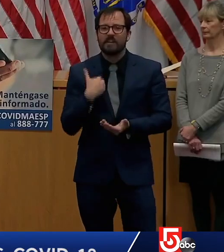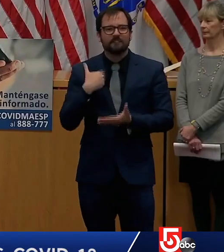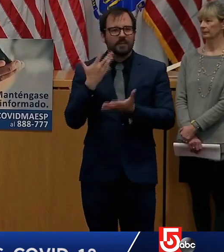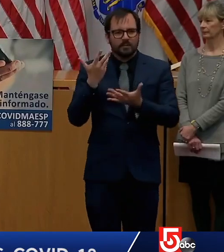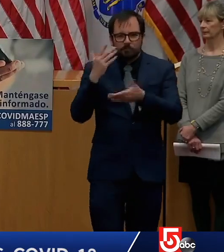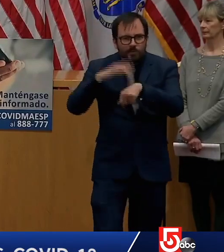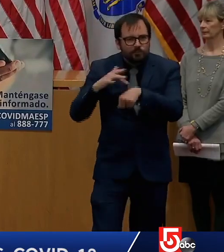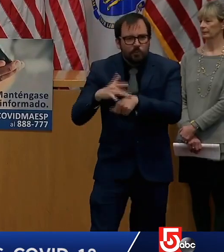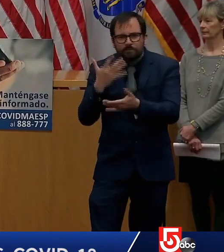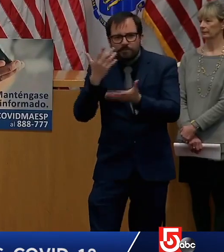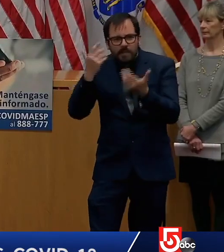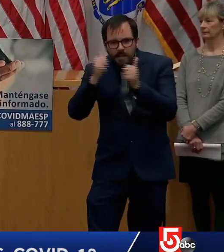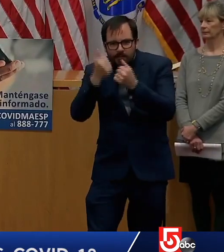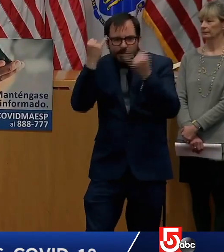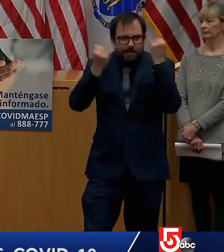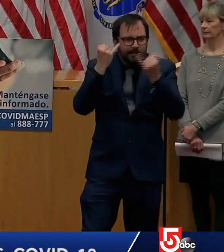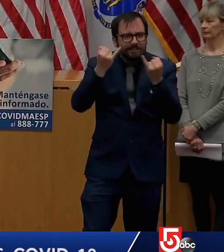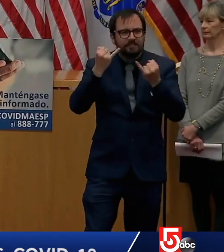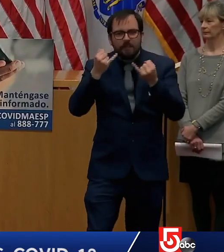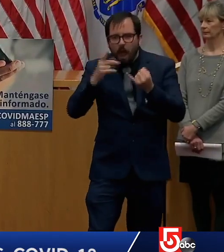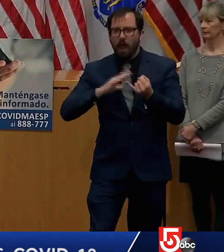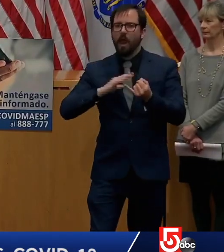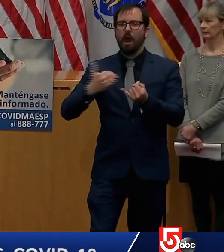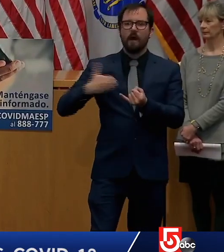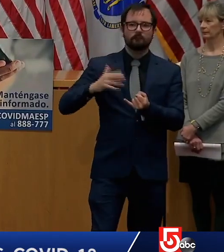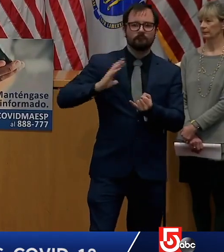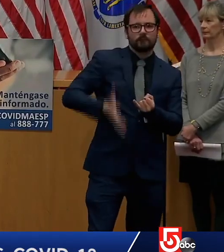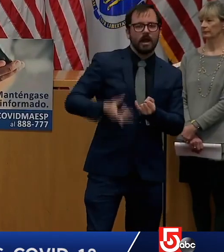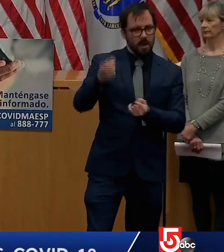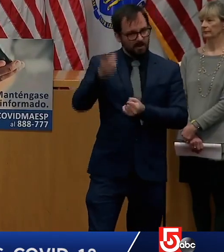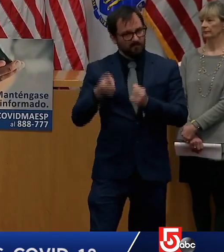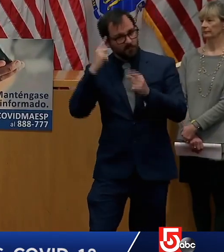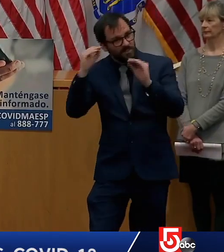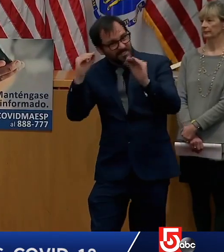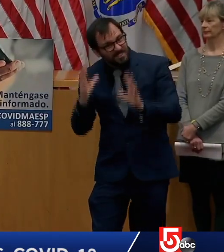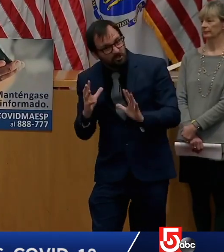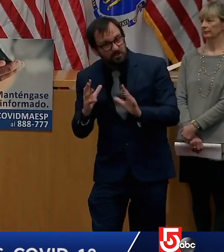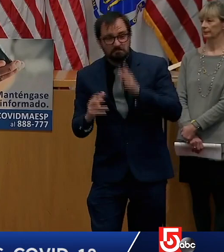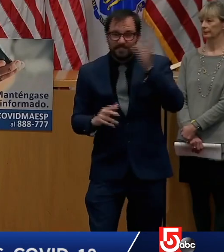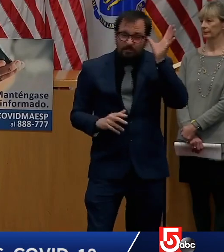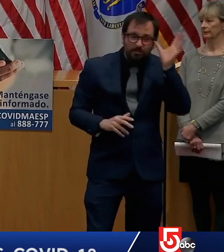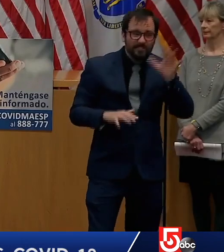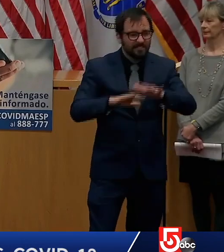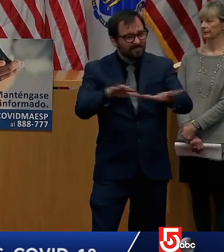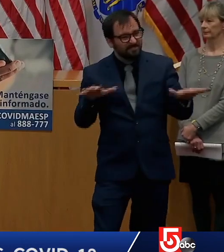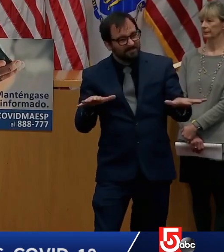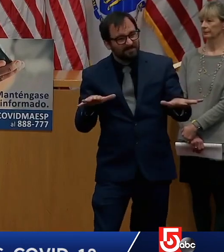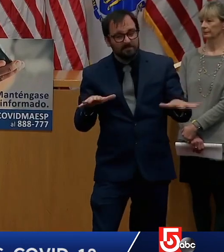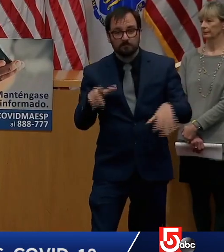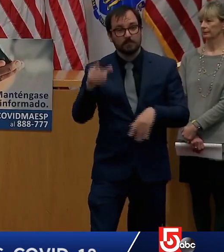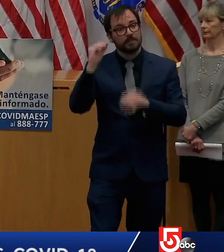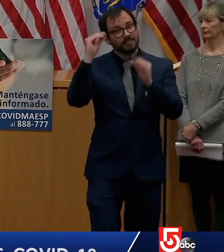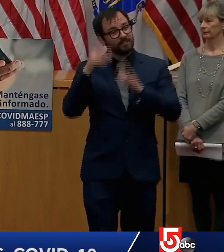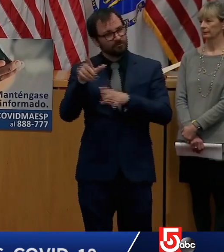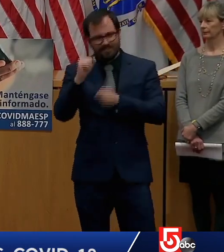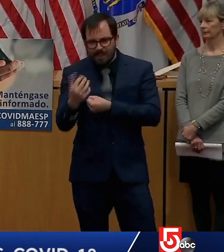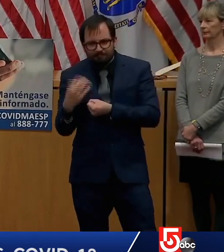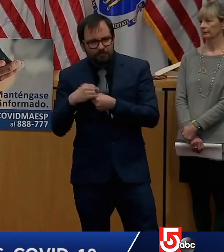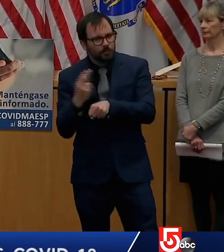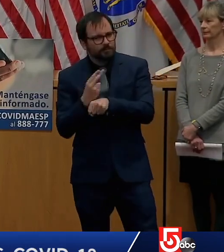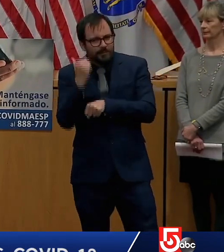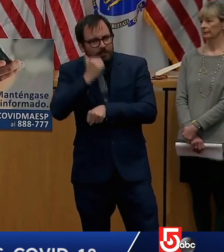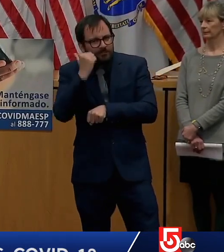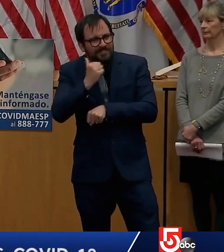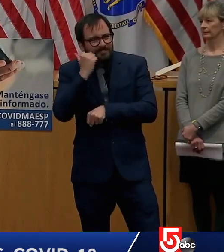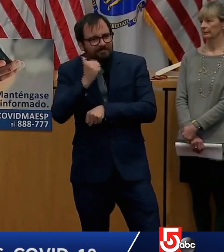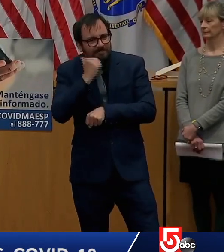these in your programming programs uh daily with your students examples include virtual field trips